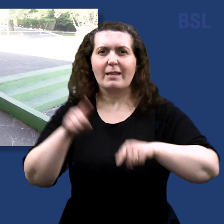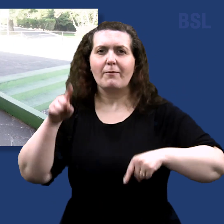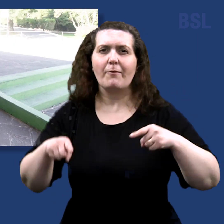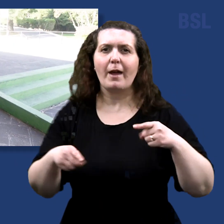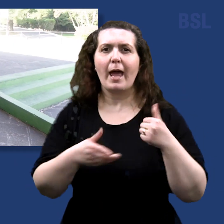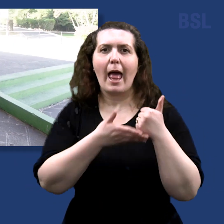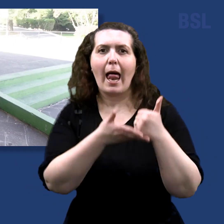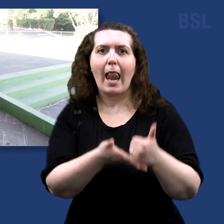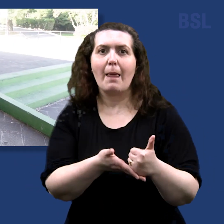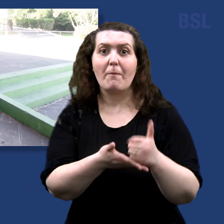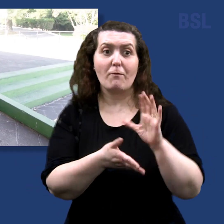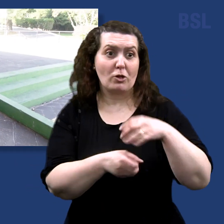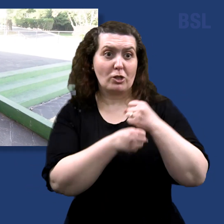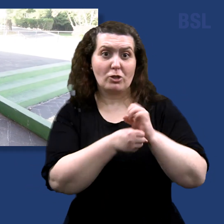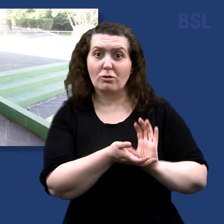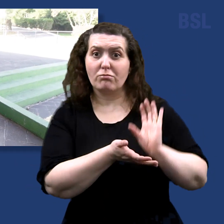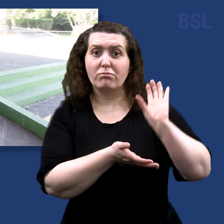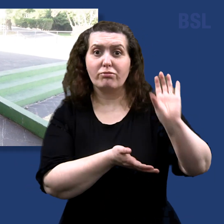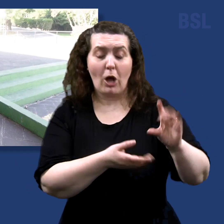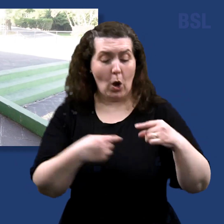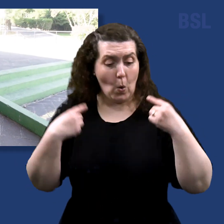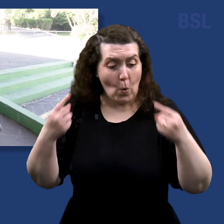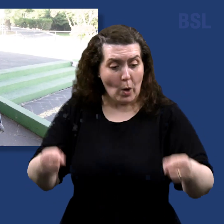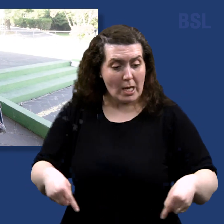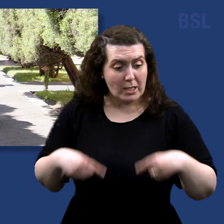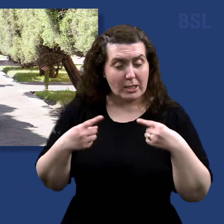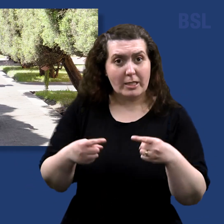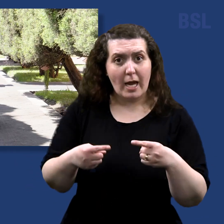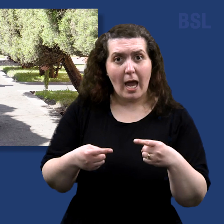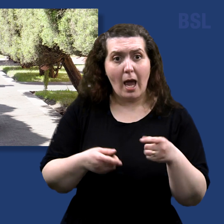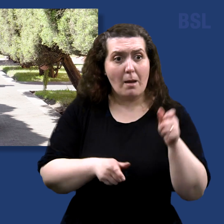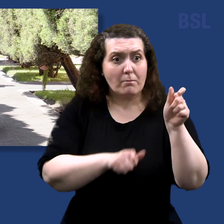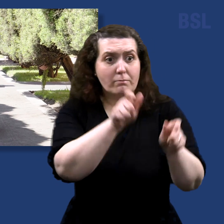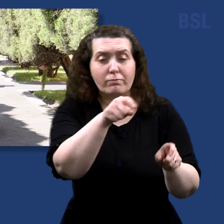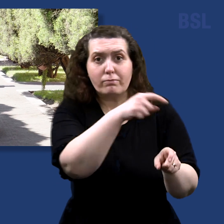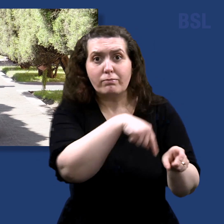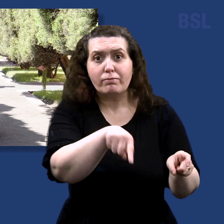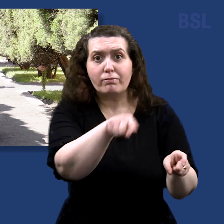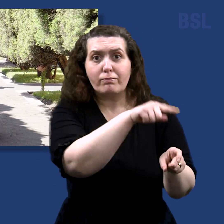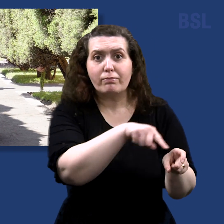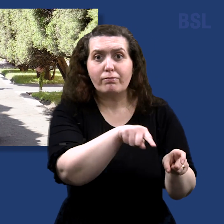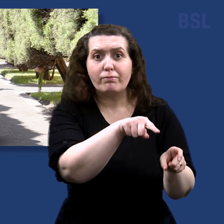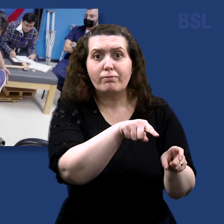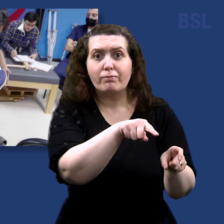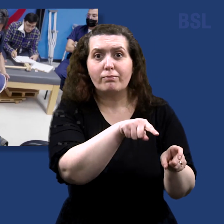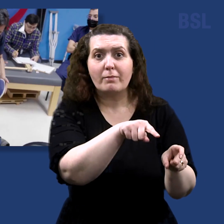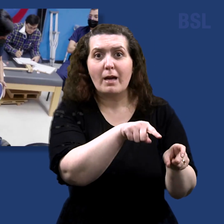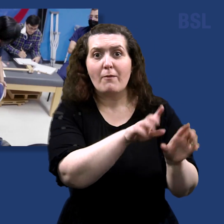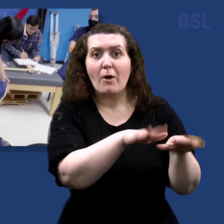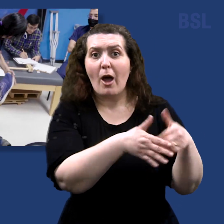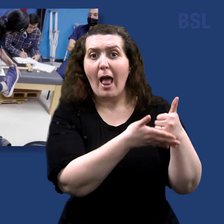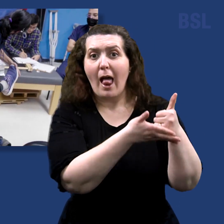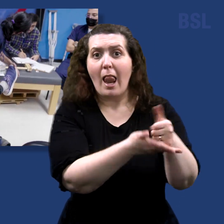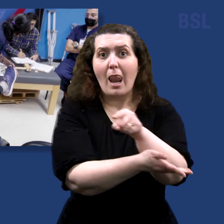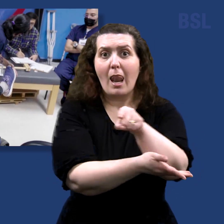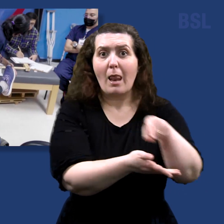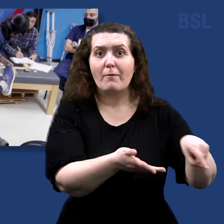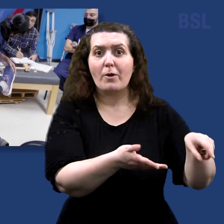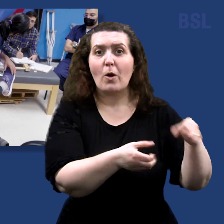provided to patients of Fundabim's 19 rehabilitation centers throughout Guatemala, where physical therapists are trained to help fit each